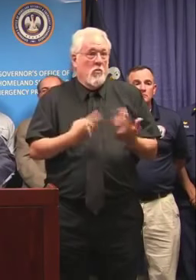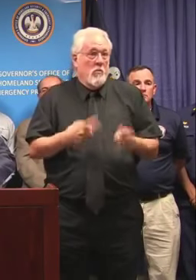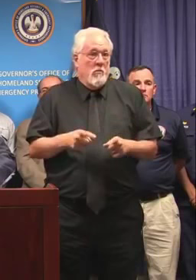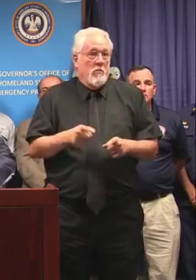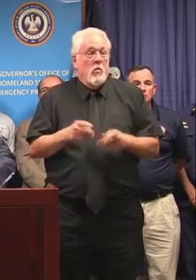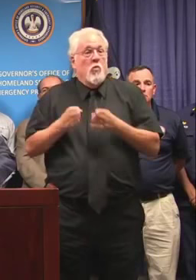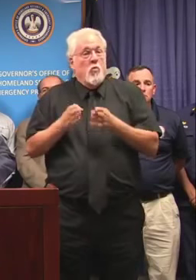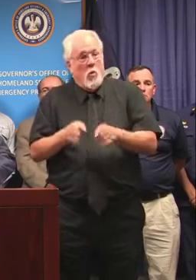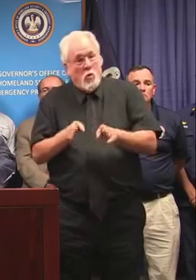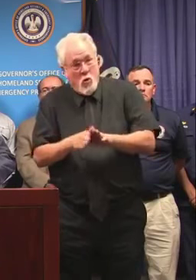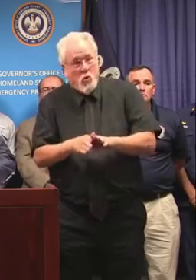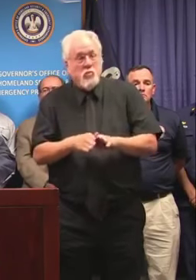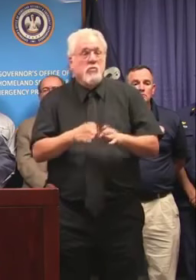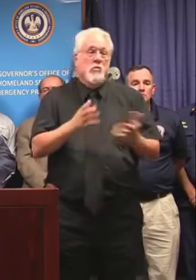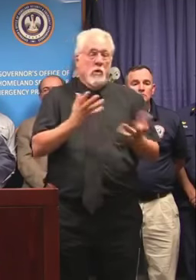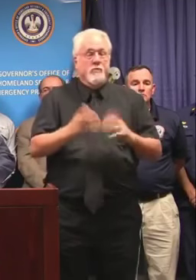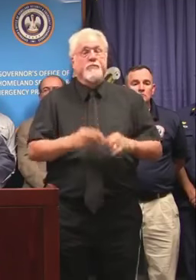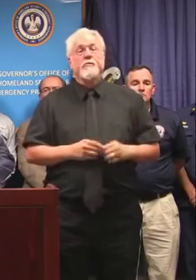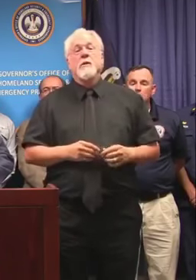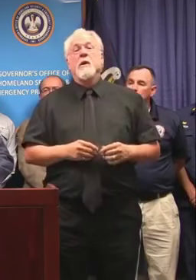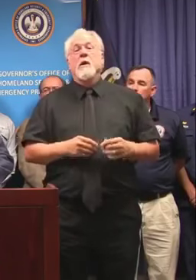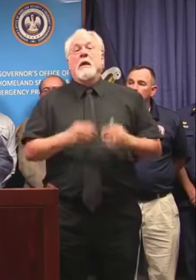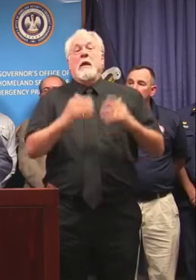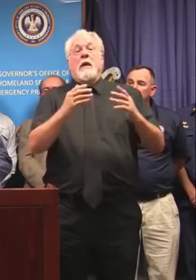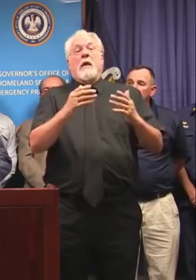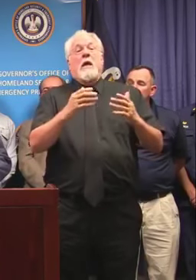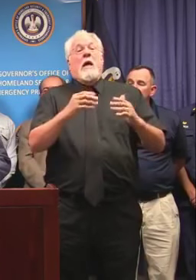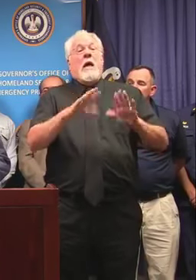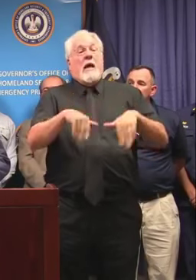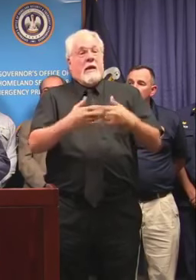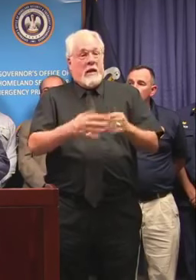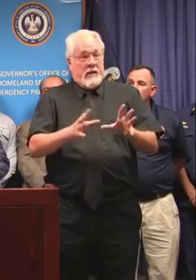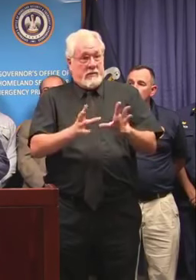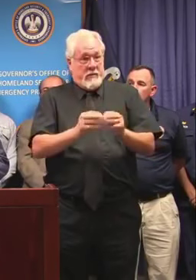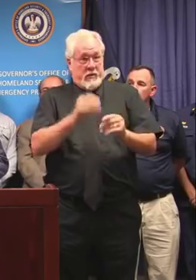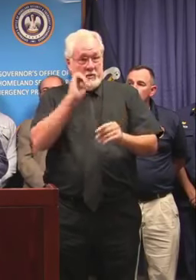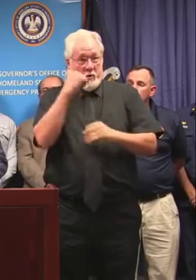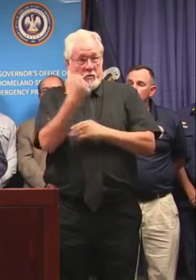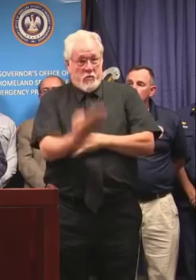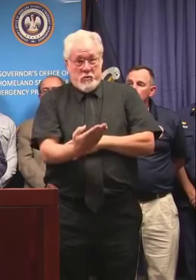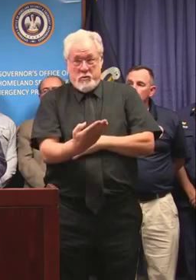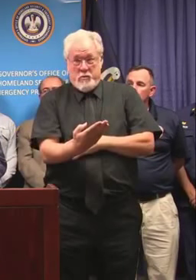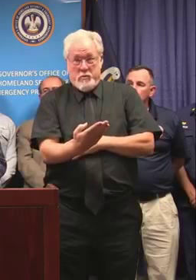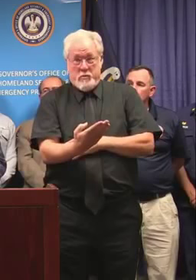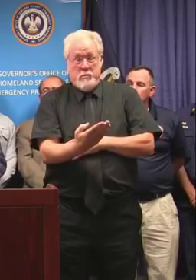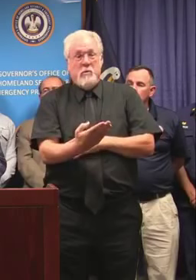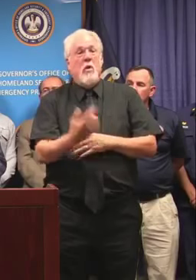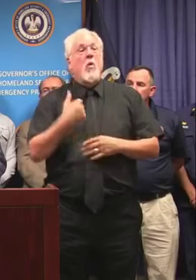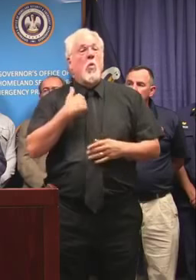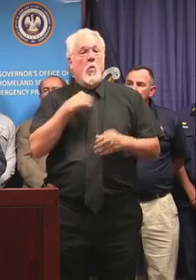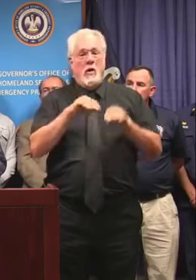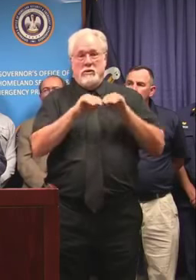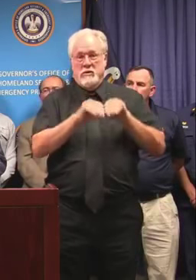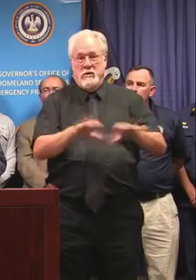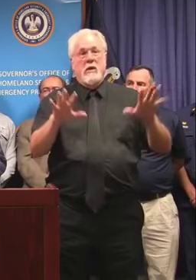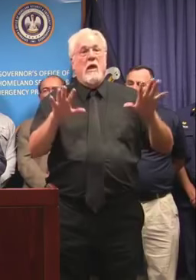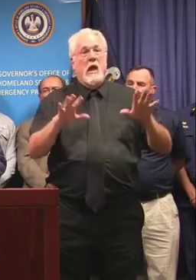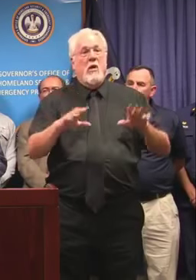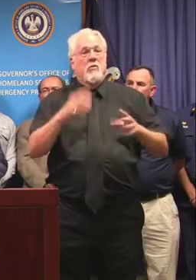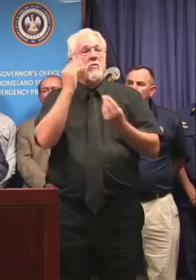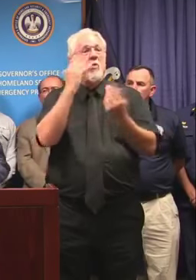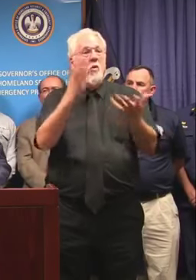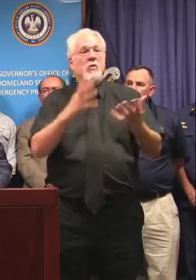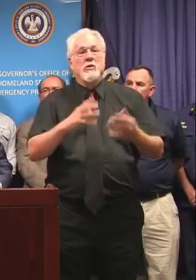closures of roads. Now, our next briefing will be tomorrow morning. We will send out a